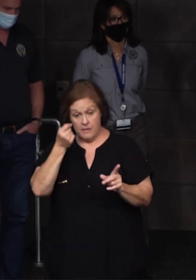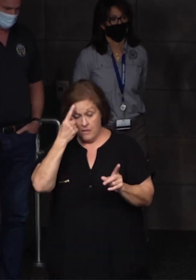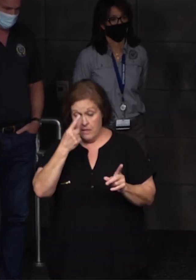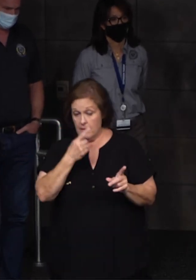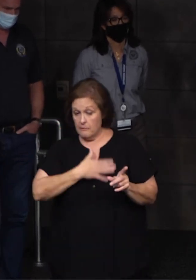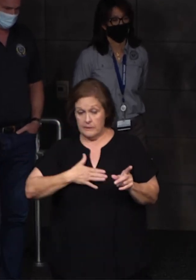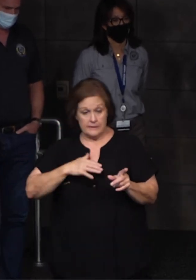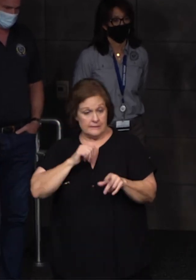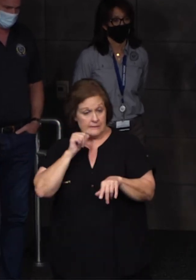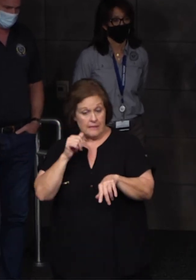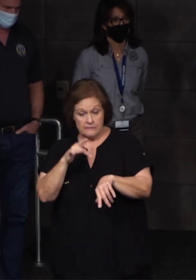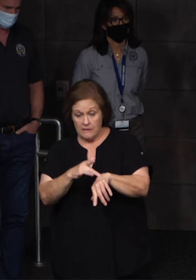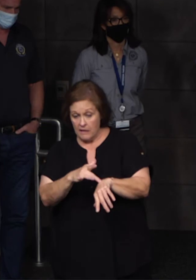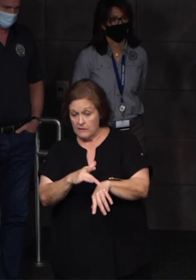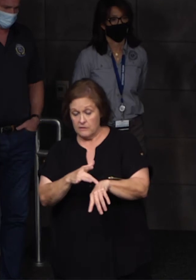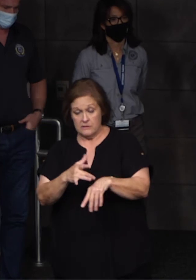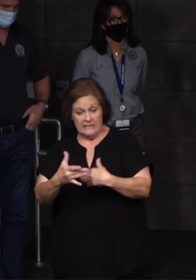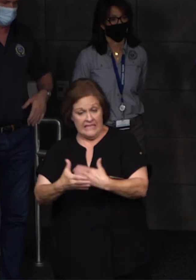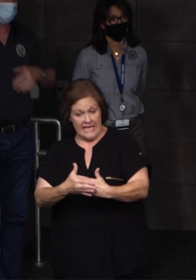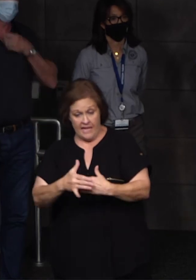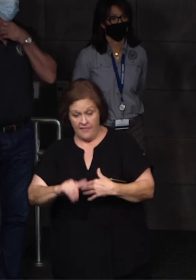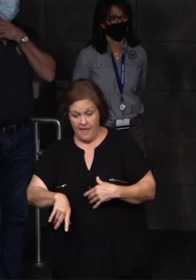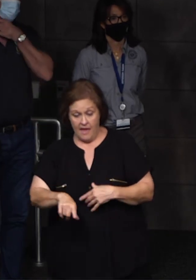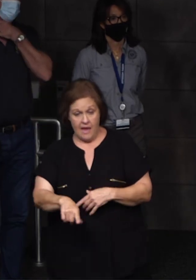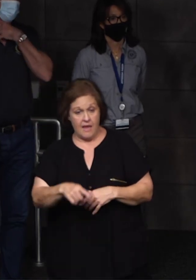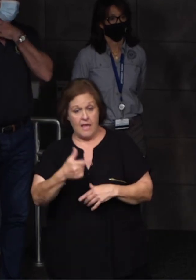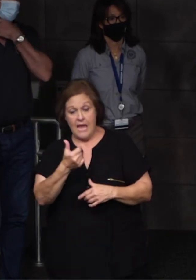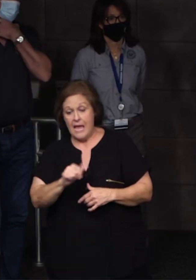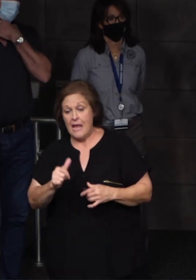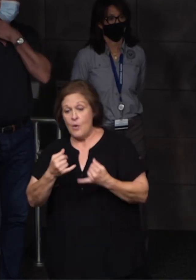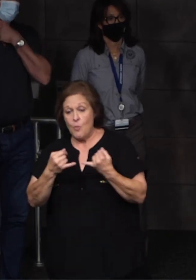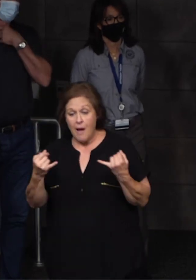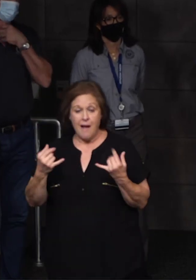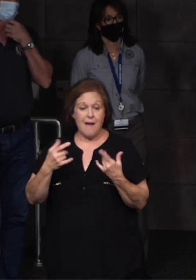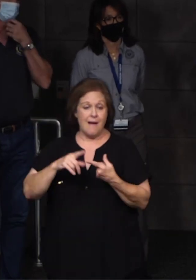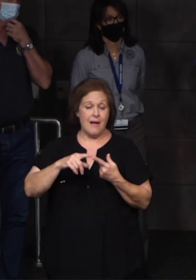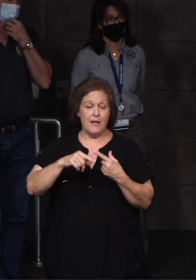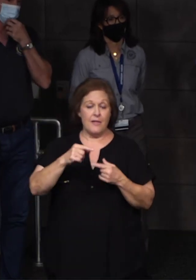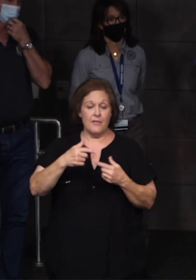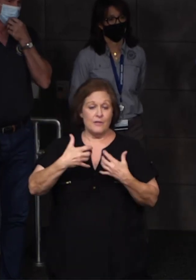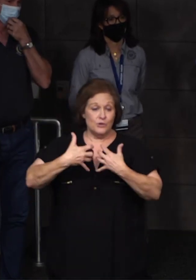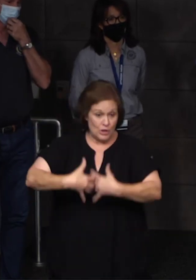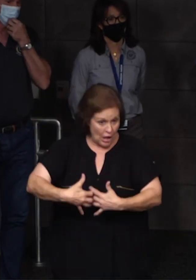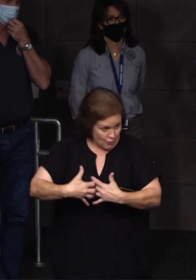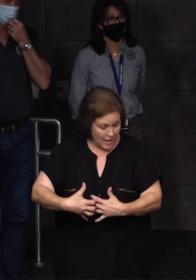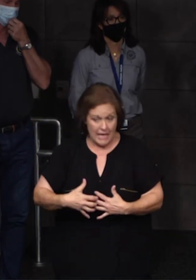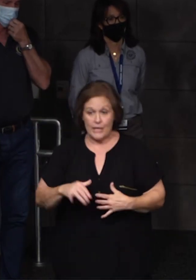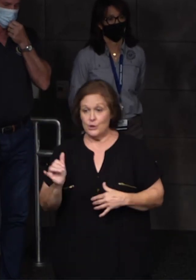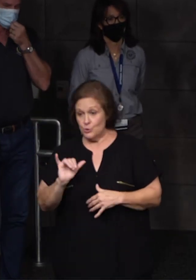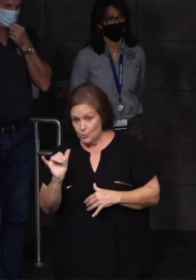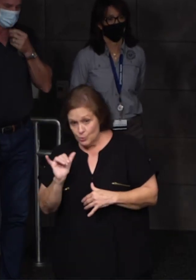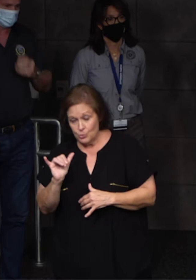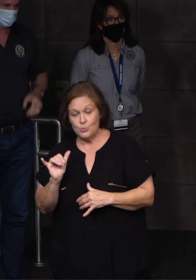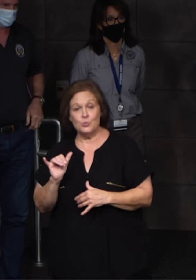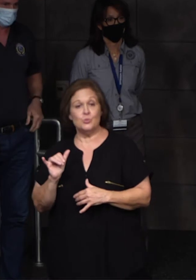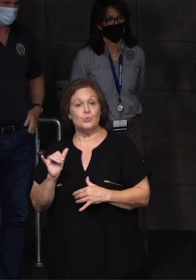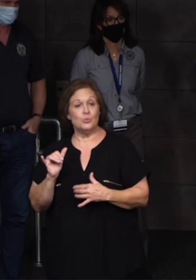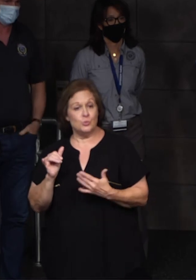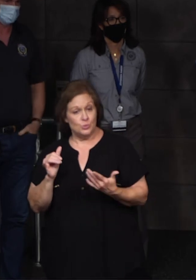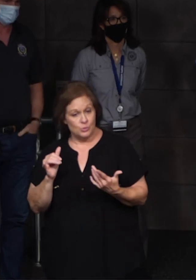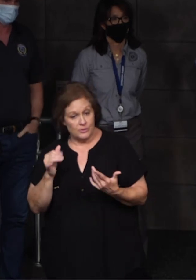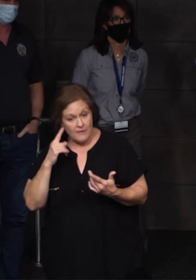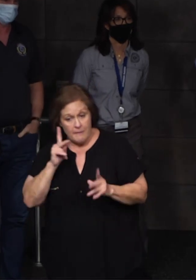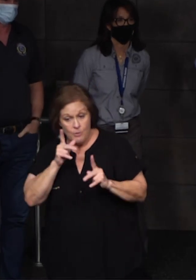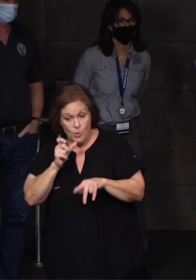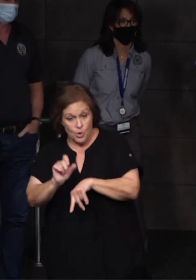that downed, the downed lines, any part of that downed equipment. The generator issue is a huge factor not only for the people using them because